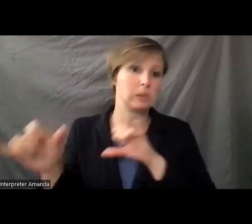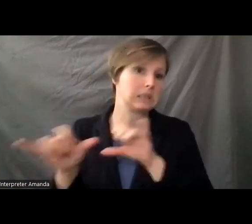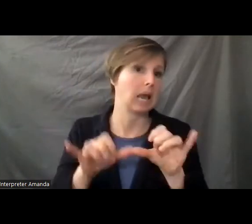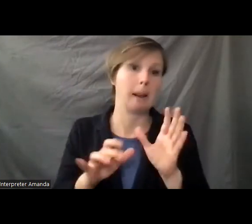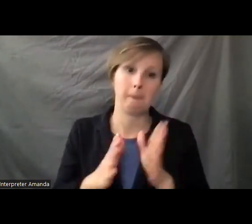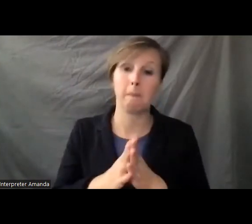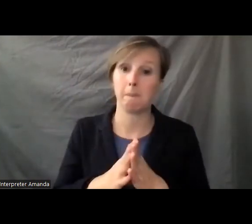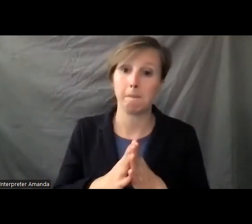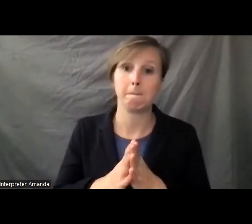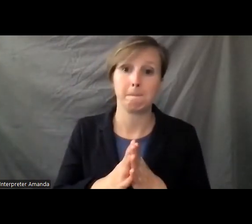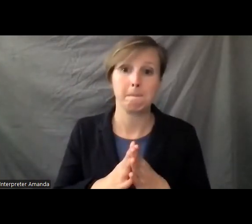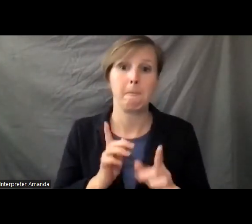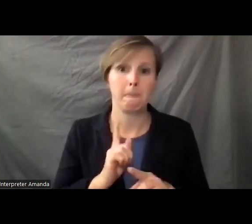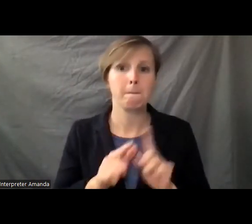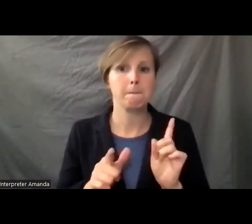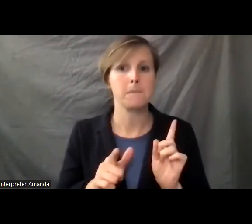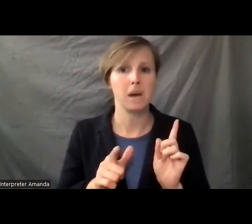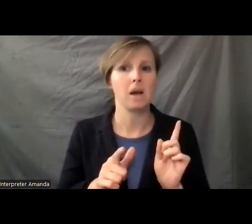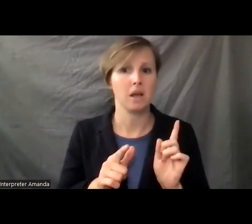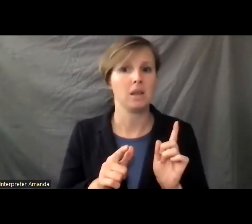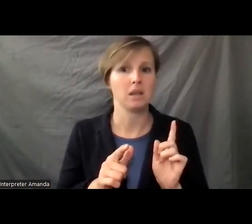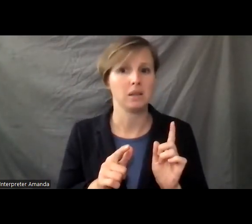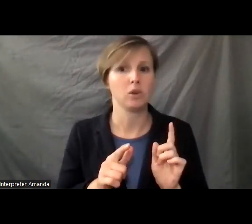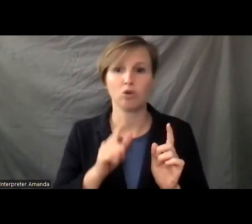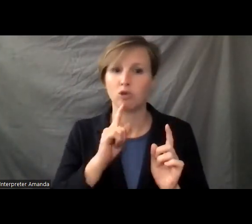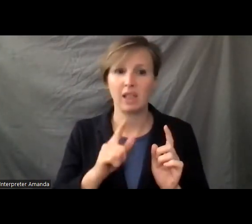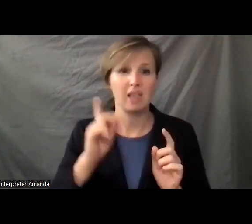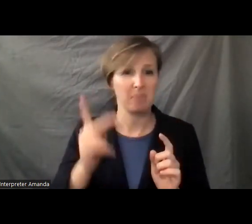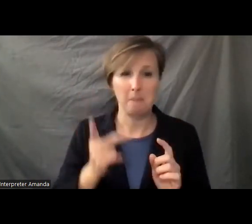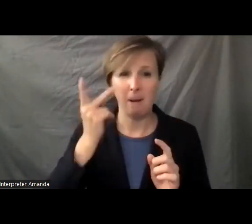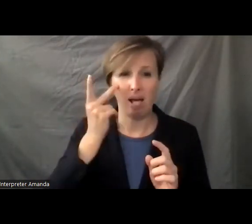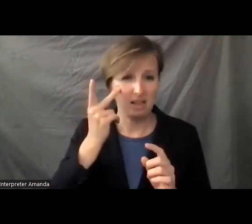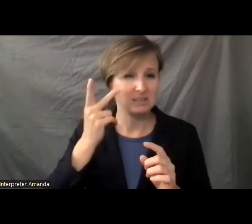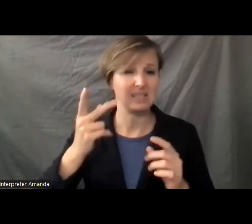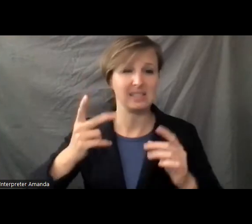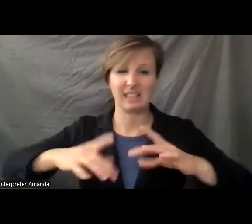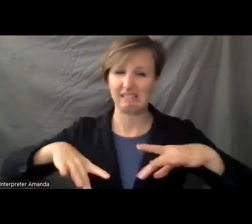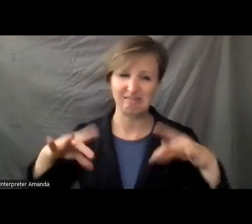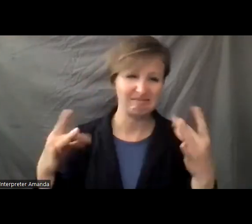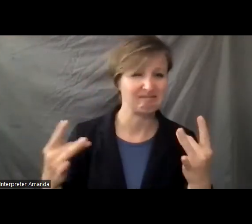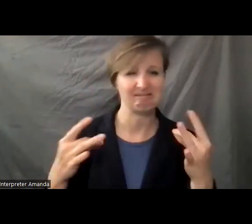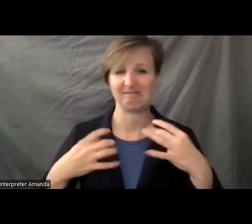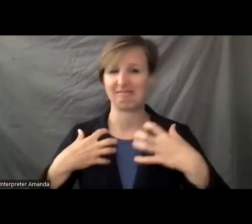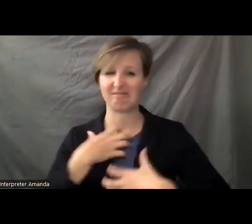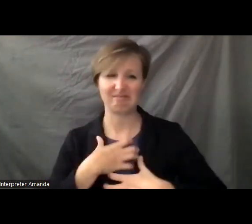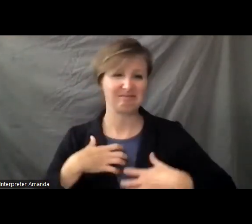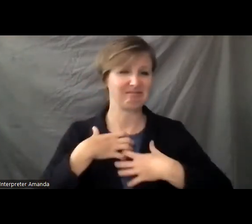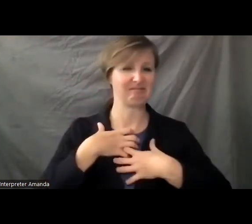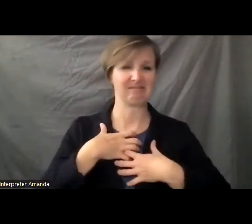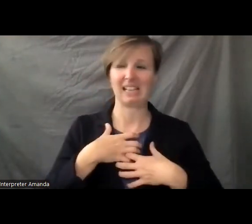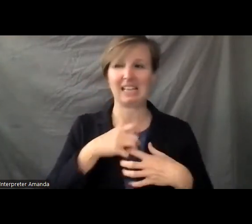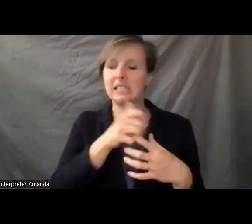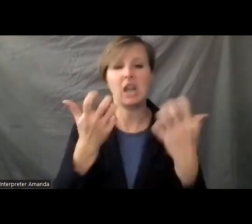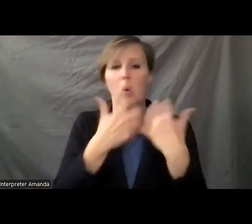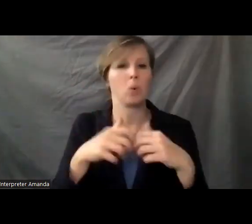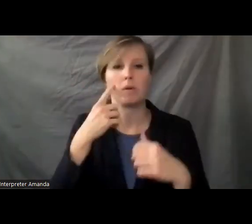undeniable that this toxic and tribal politics that we've entered into for such a long time is just not working for us. That's